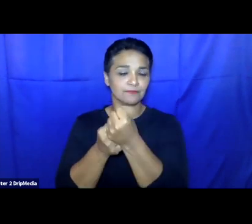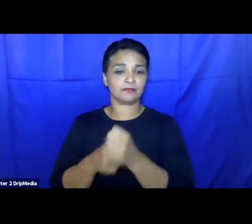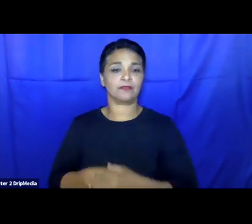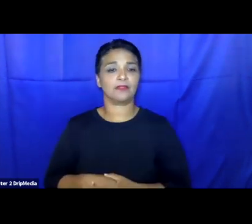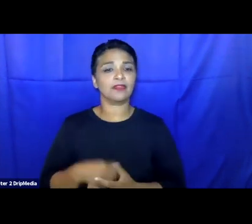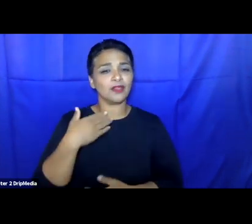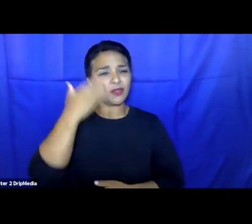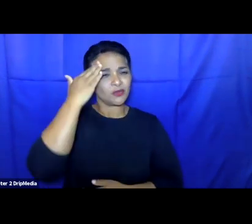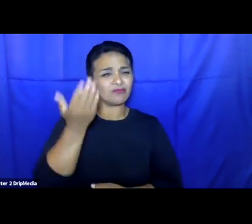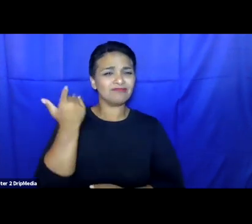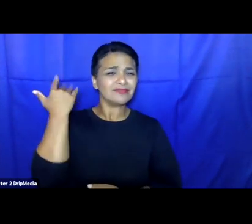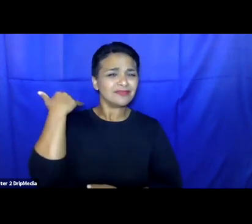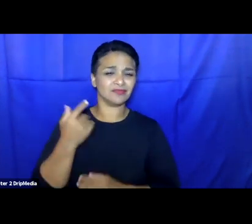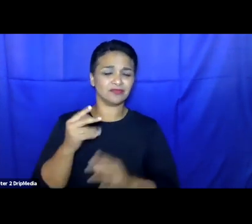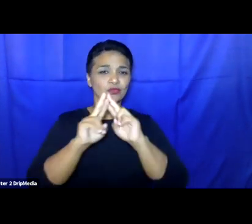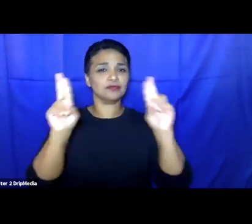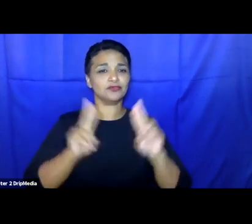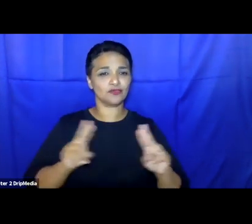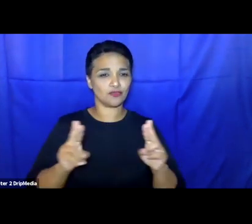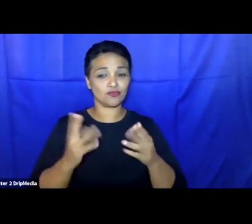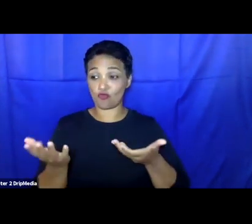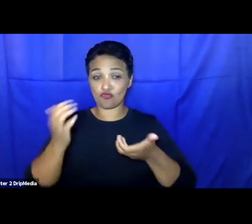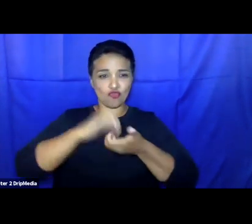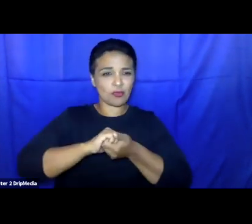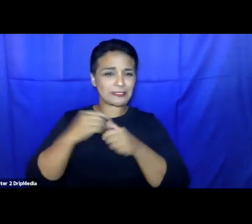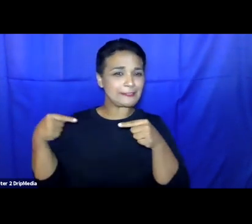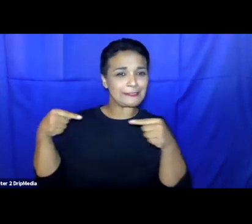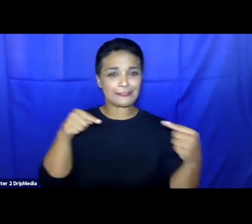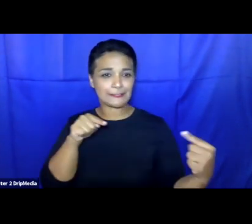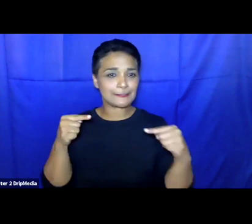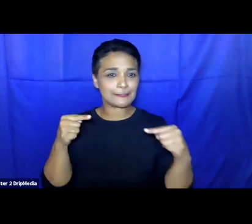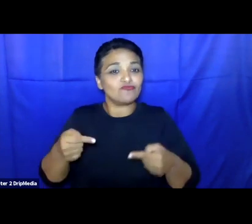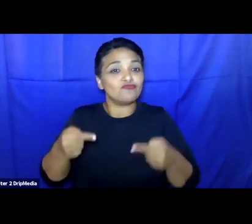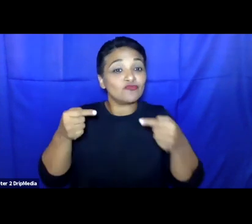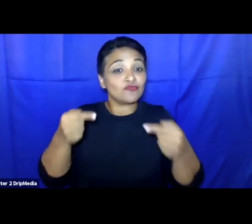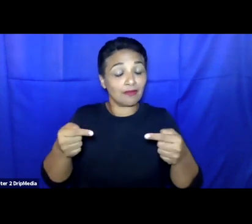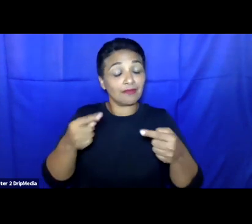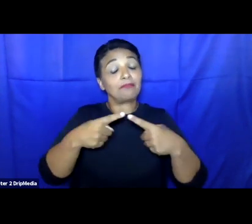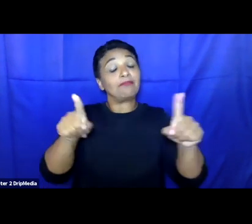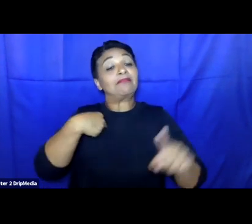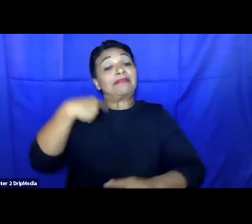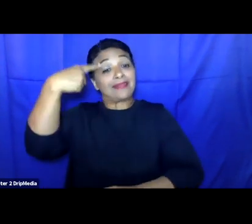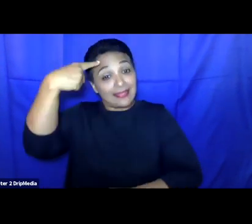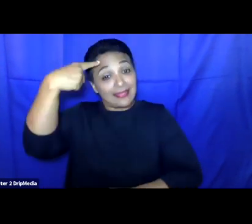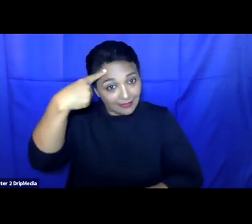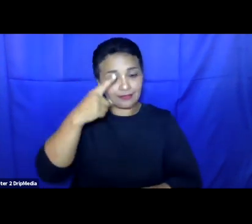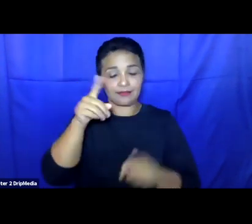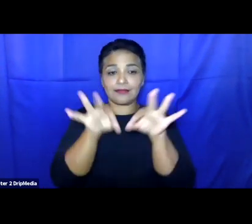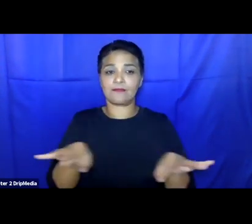call for international cooperation. And I think the reason that solidarity is so important in the context of migration is